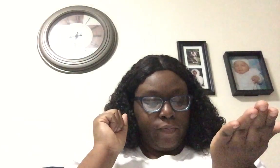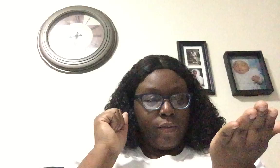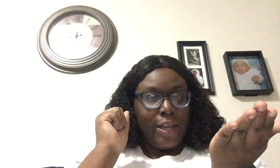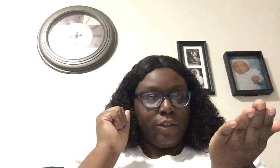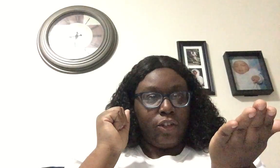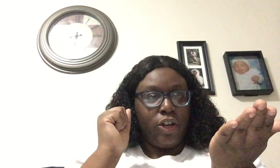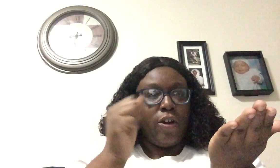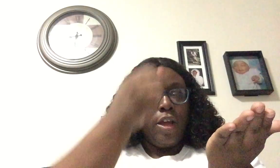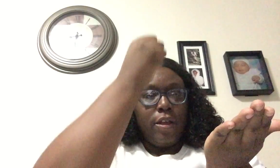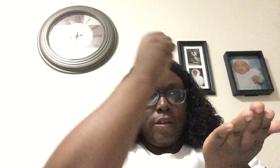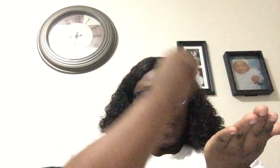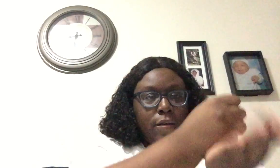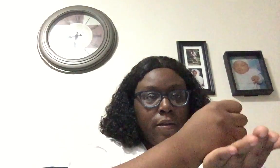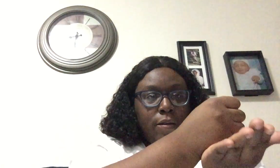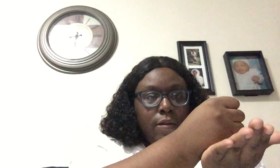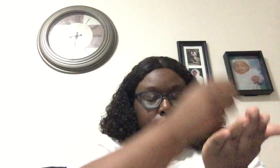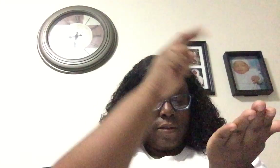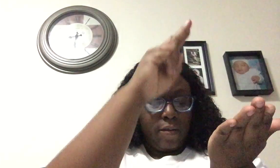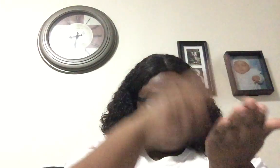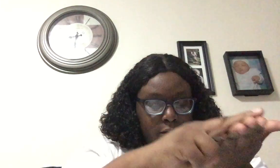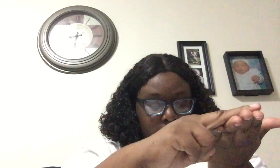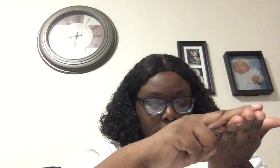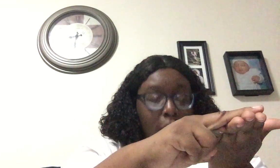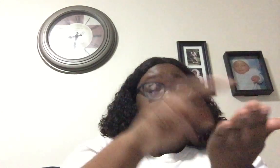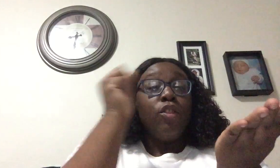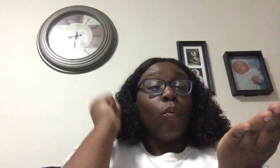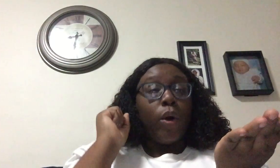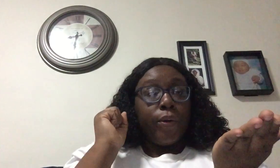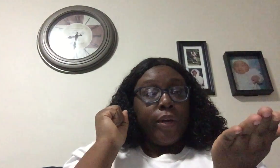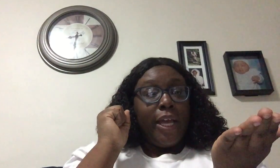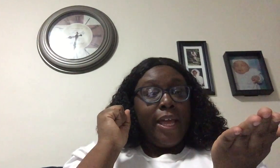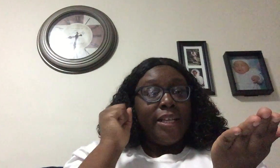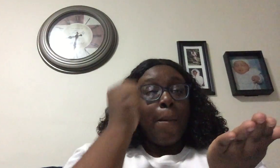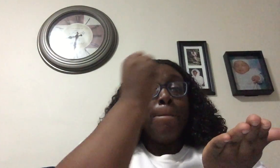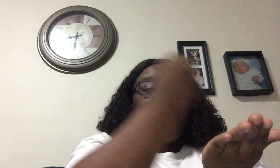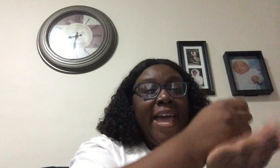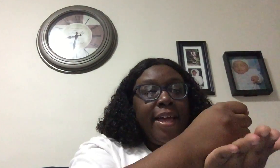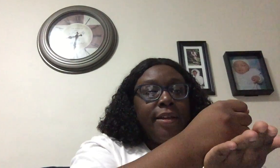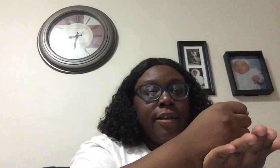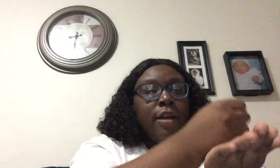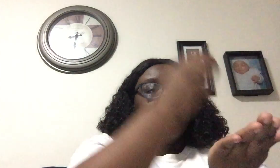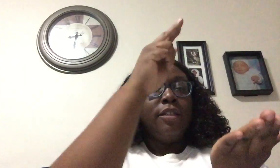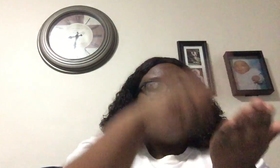Now your turn. The word is bed. Bed.